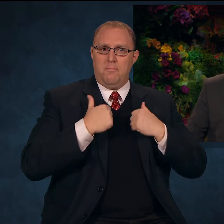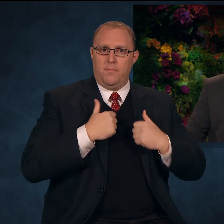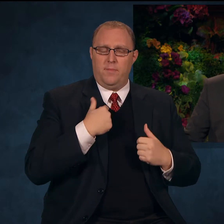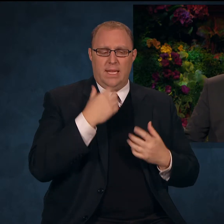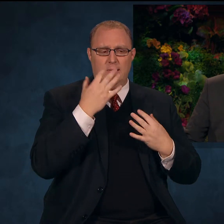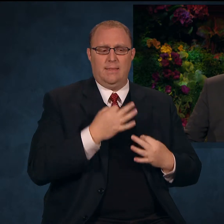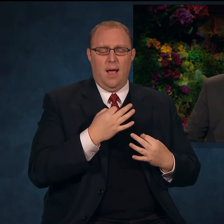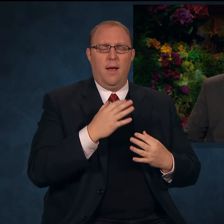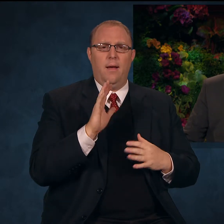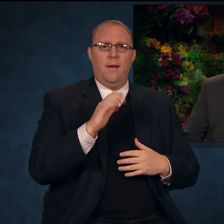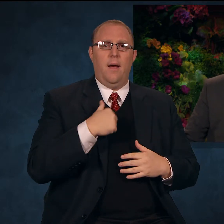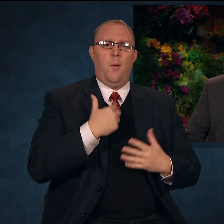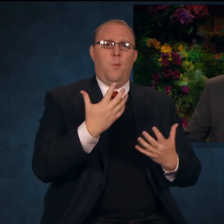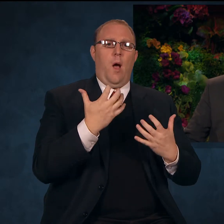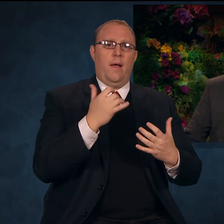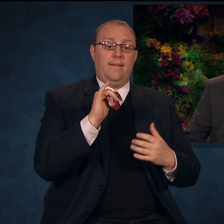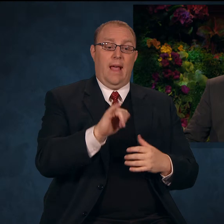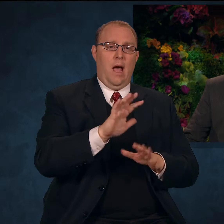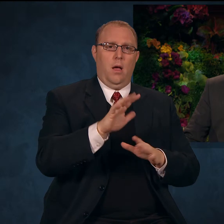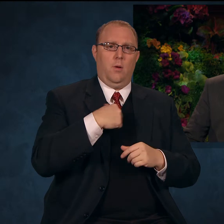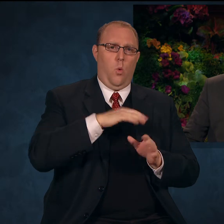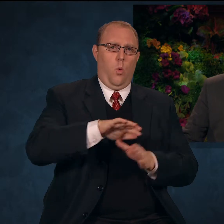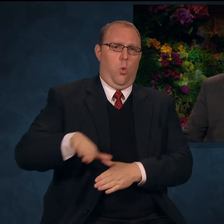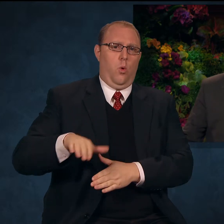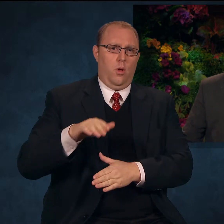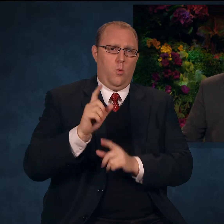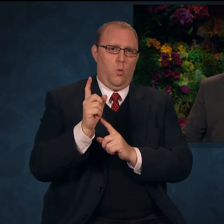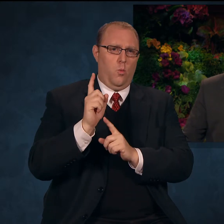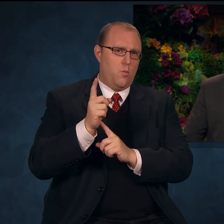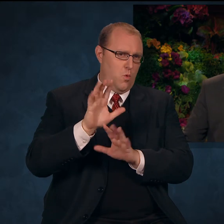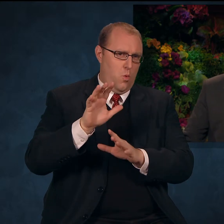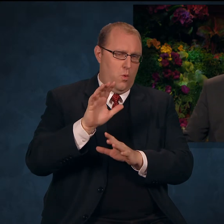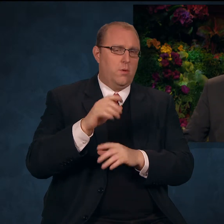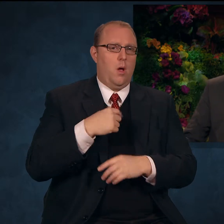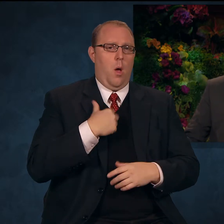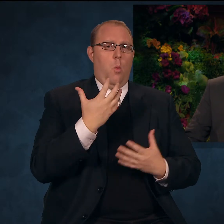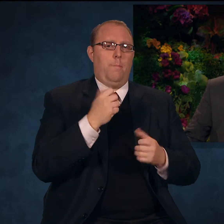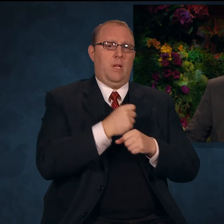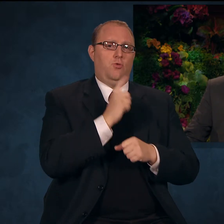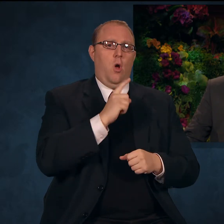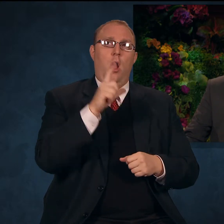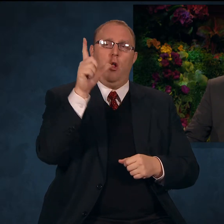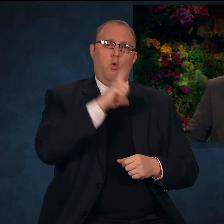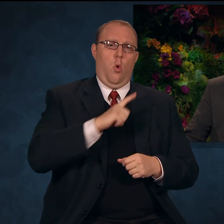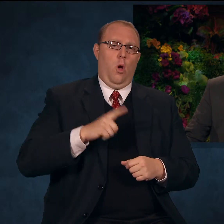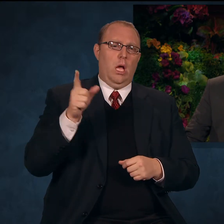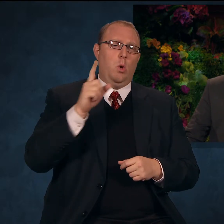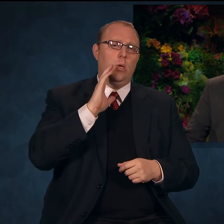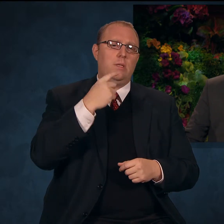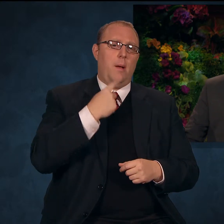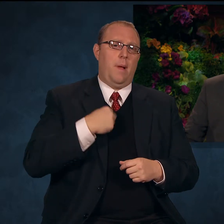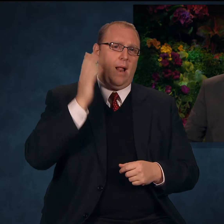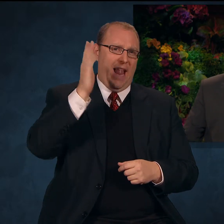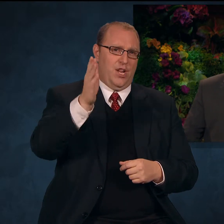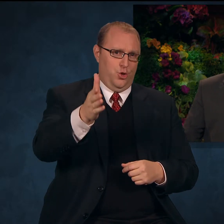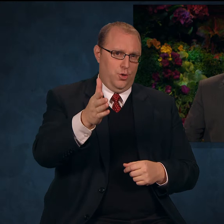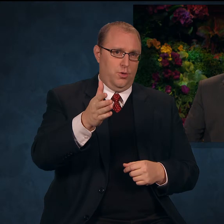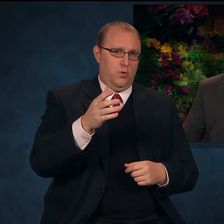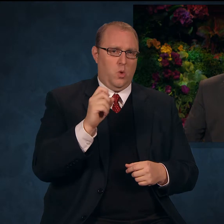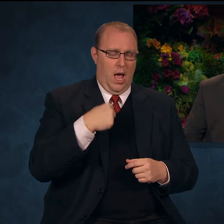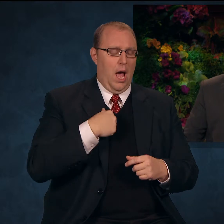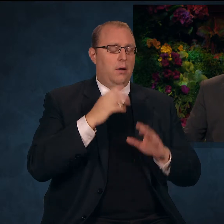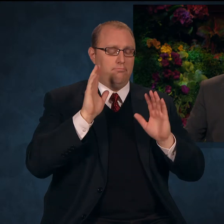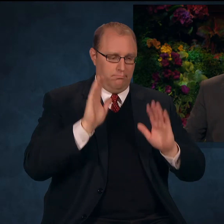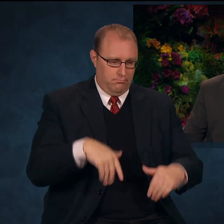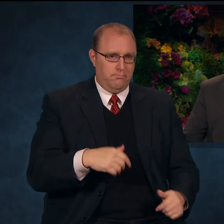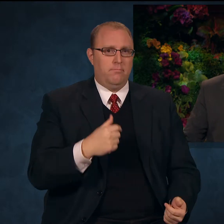chose to set them aside for a season, trusting that in the Lord's time He would reveal all things. I found solace in